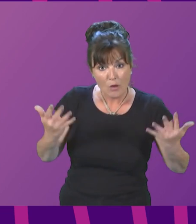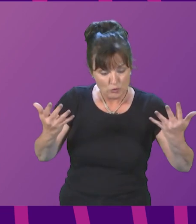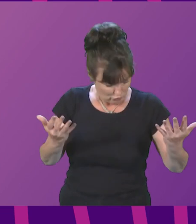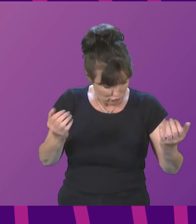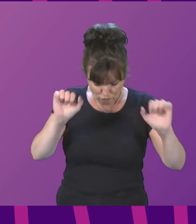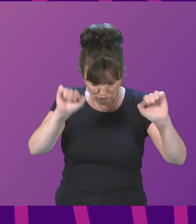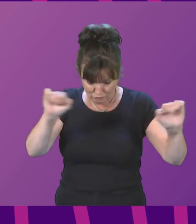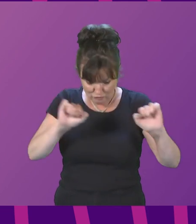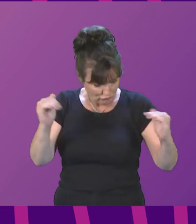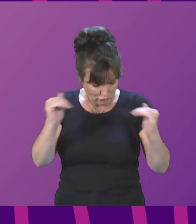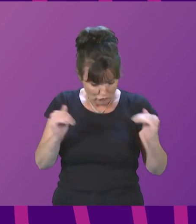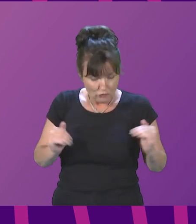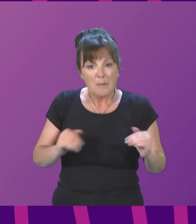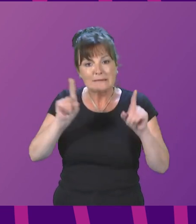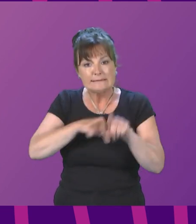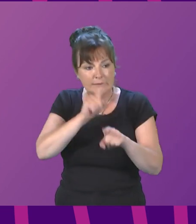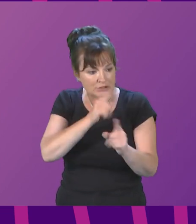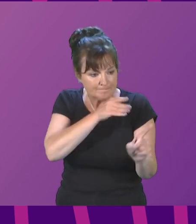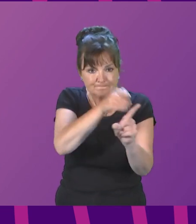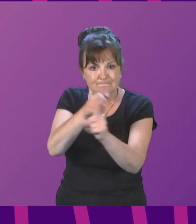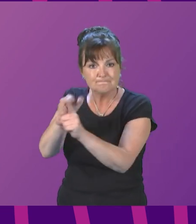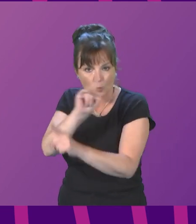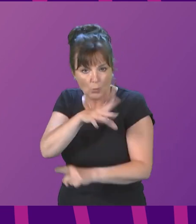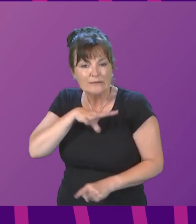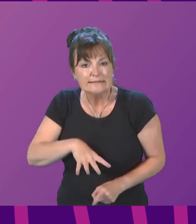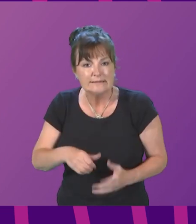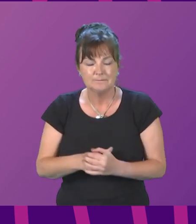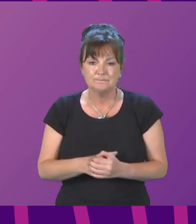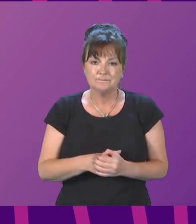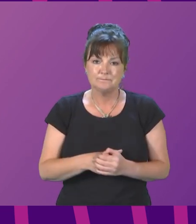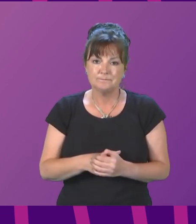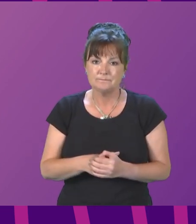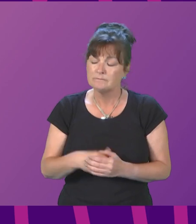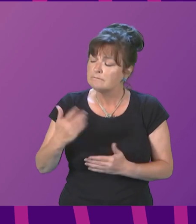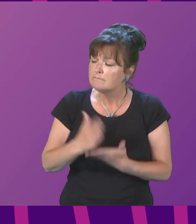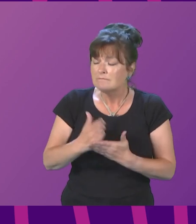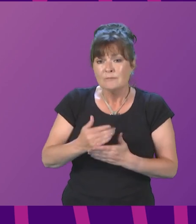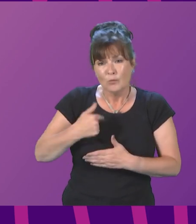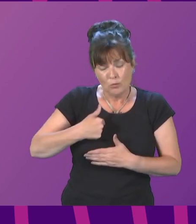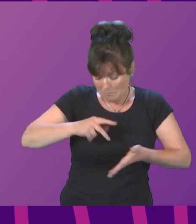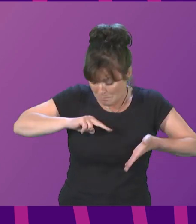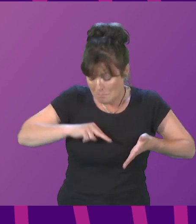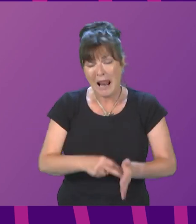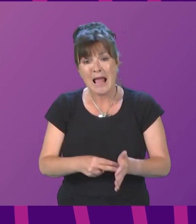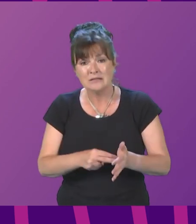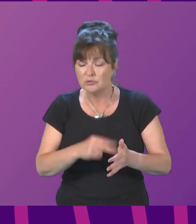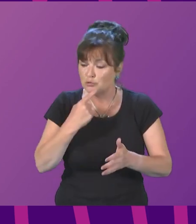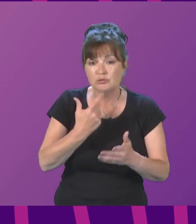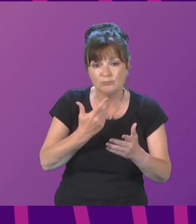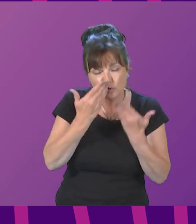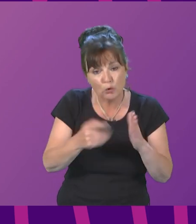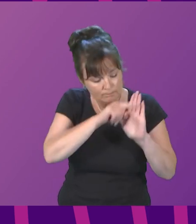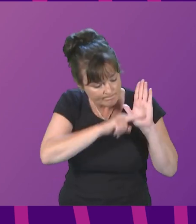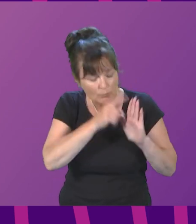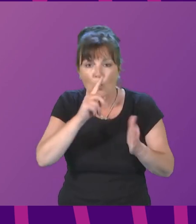things we planned to do to fund what is essential to support people through this crisis. John Swinney will say more about the